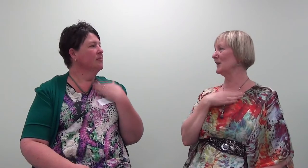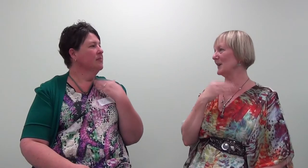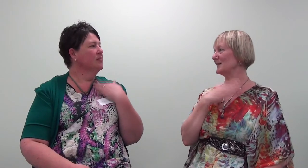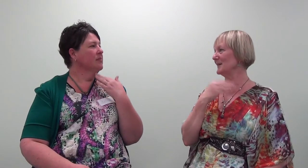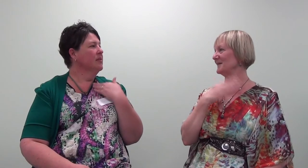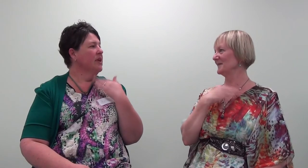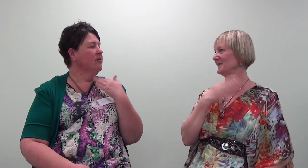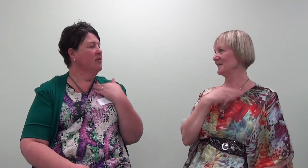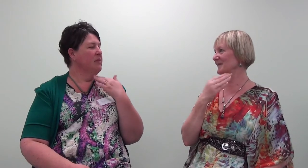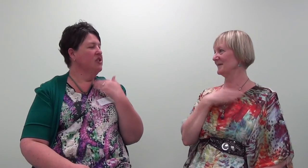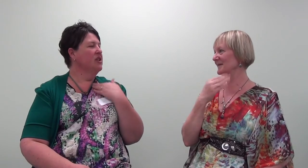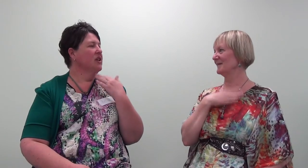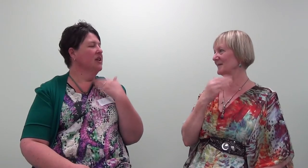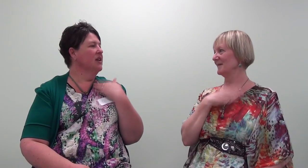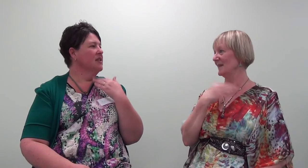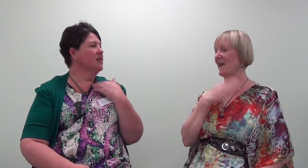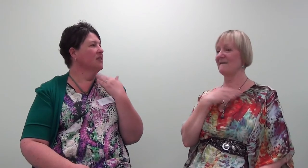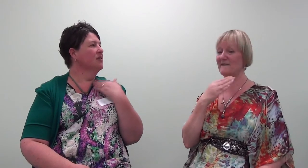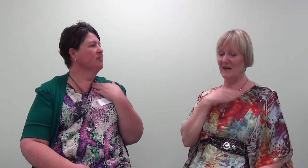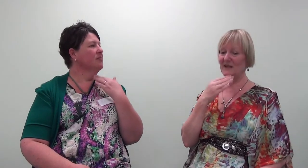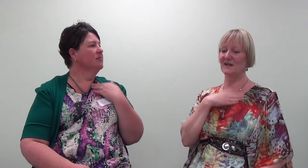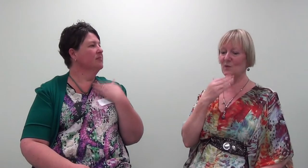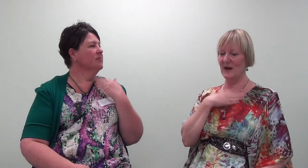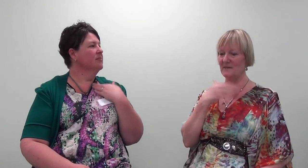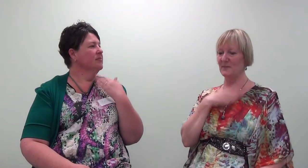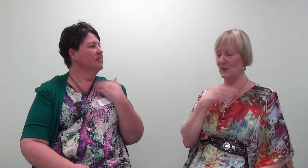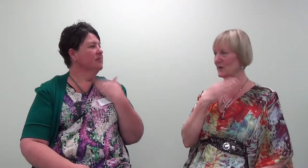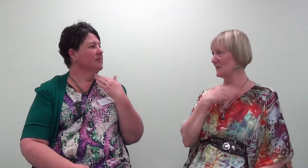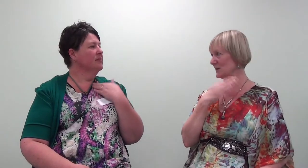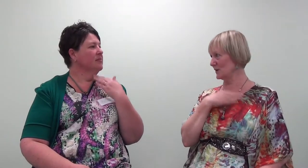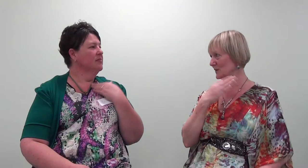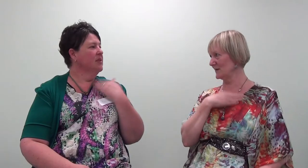and guessing. Even imagining and guessing. I'm feeling this weight and burden in my shoulders.